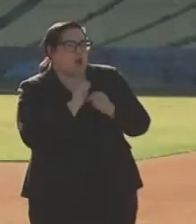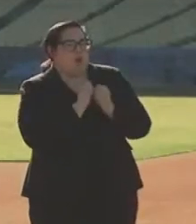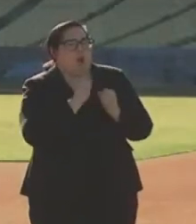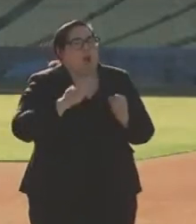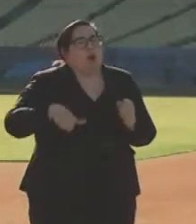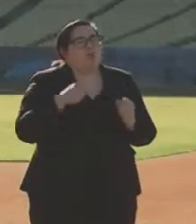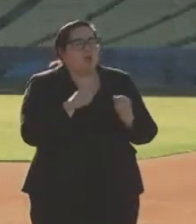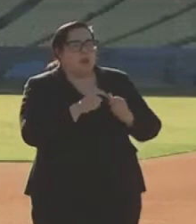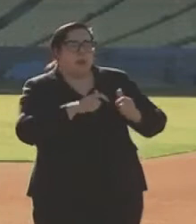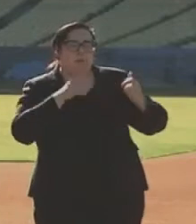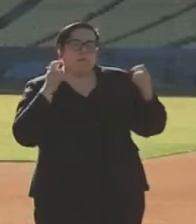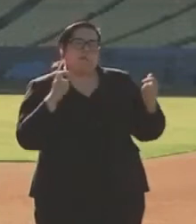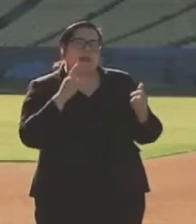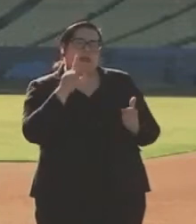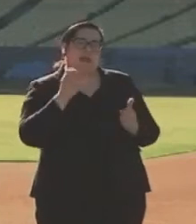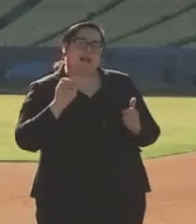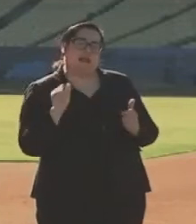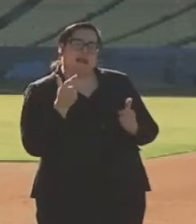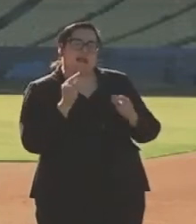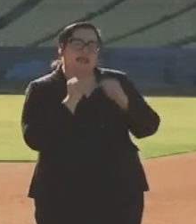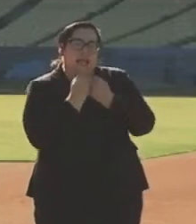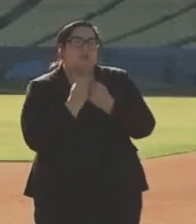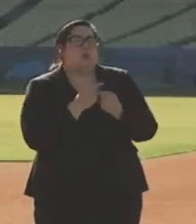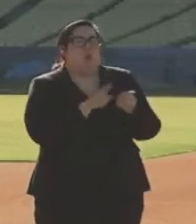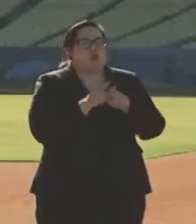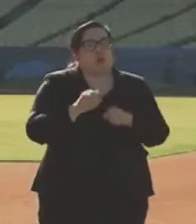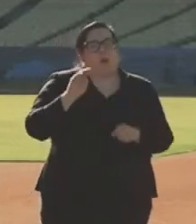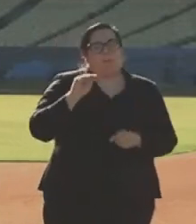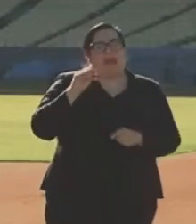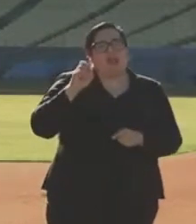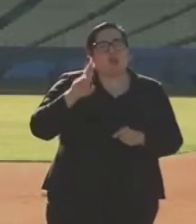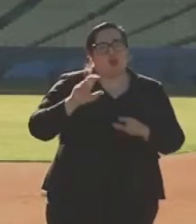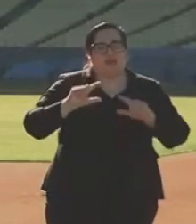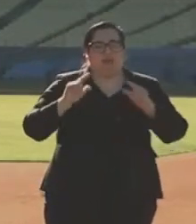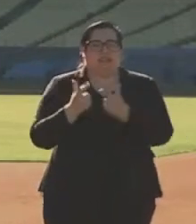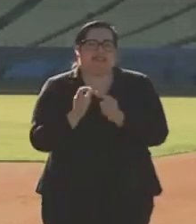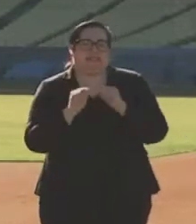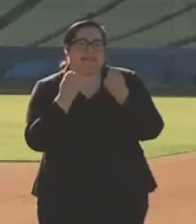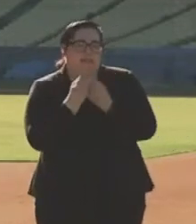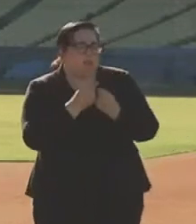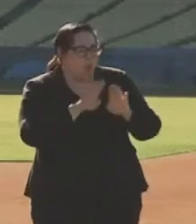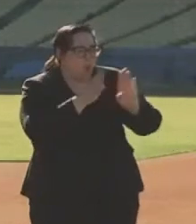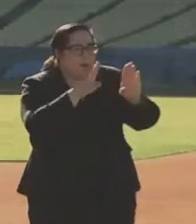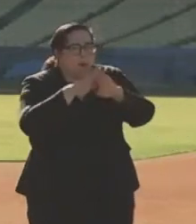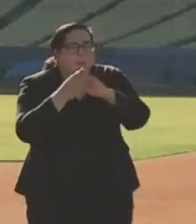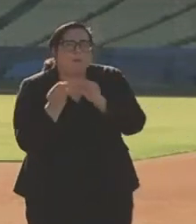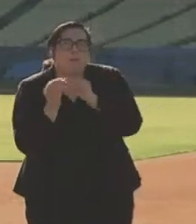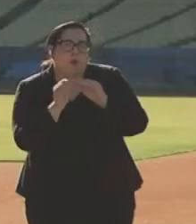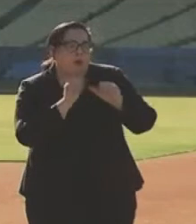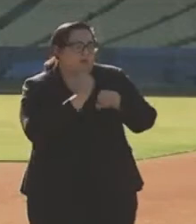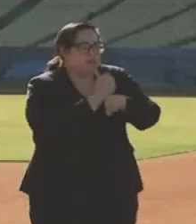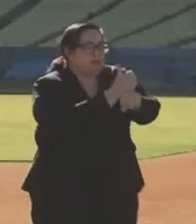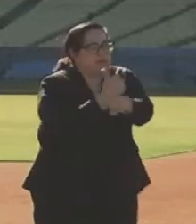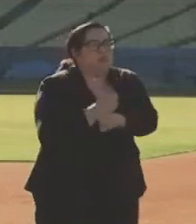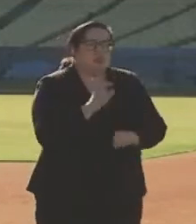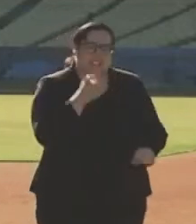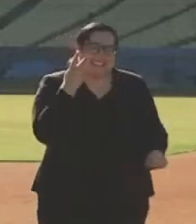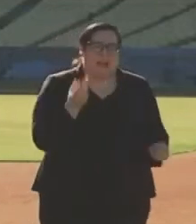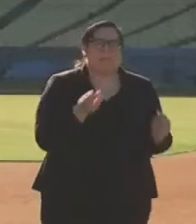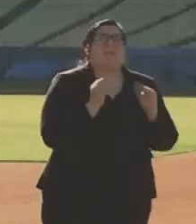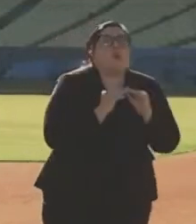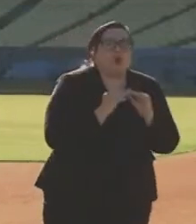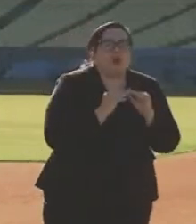other major league teams as well as minor league teams to open up similar sites as well all throughout the state of California. So you should be seeing more